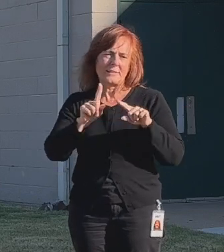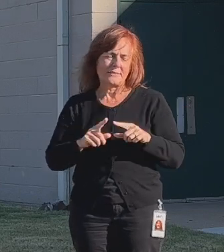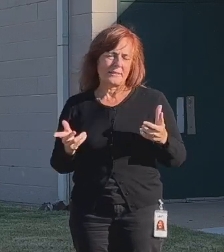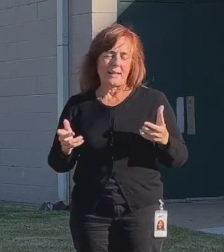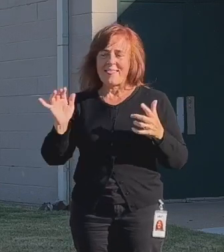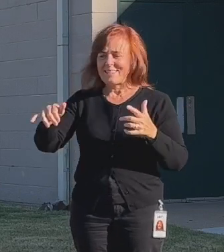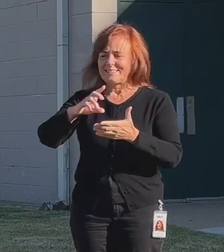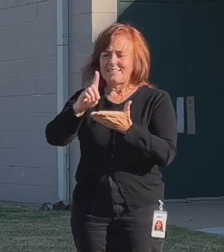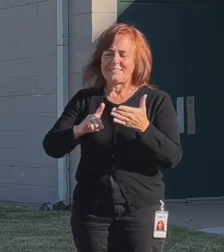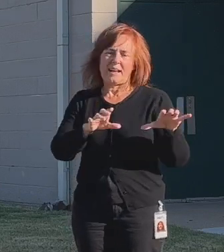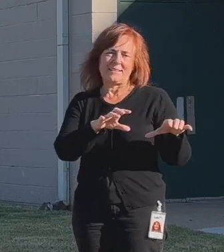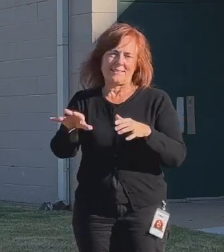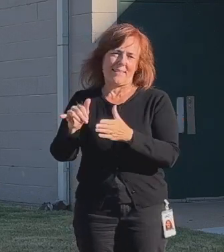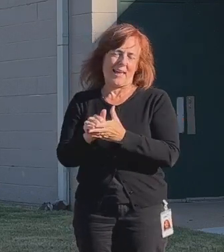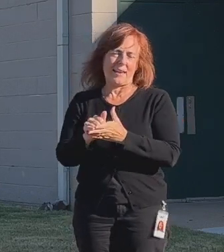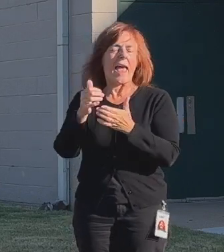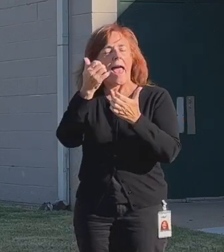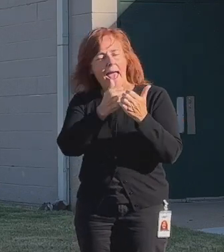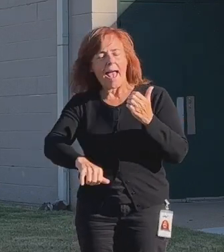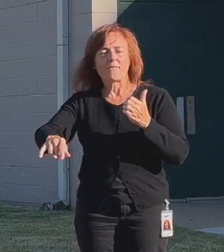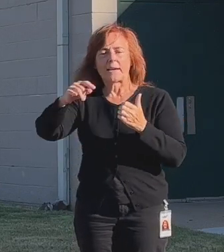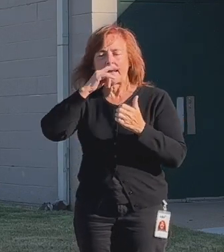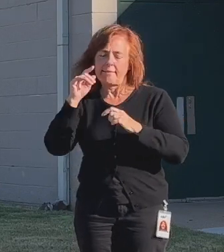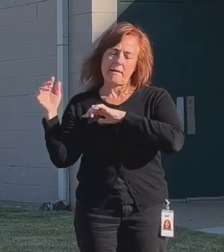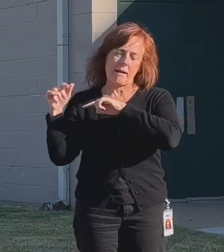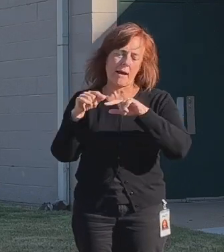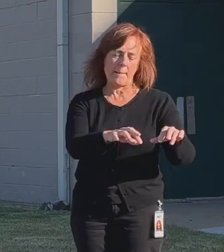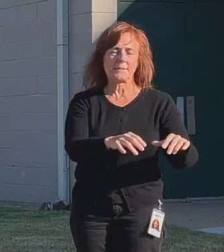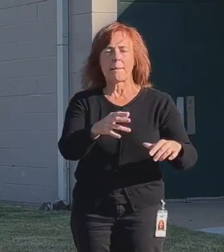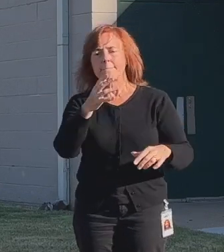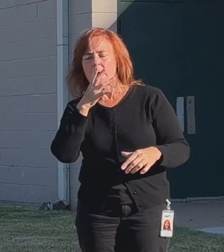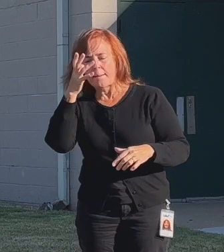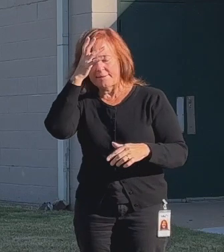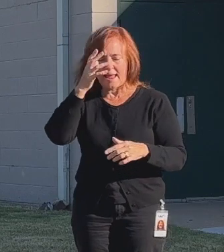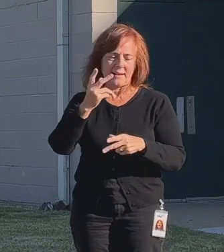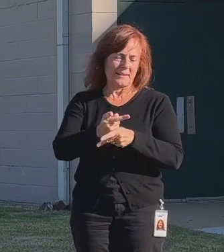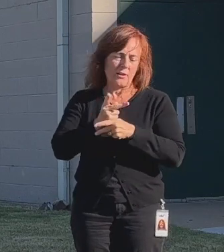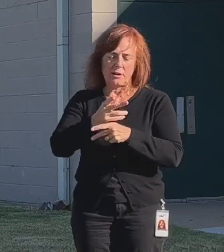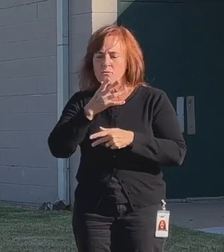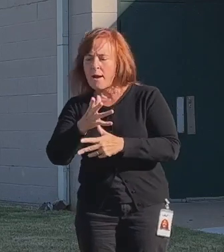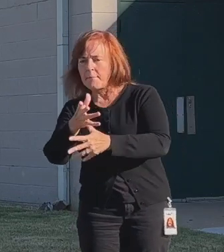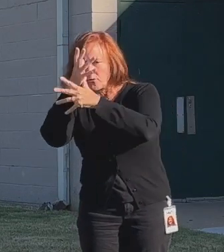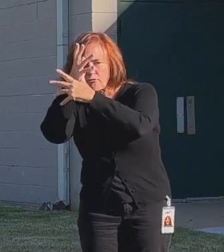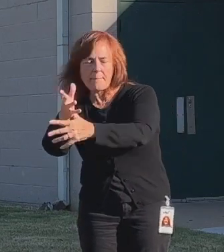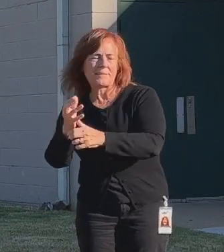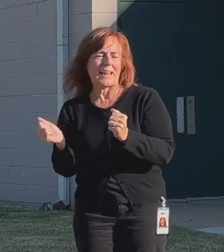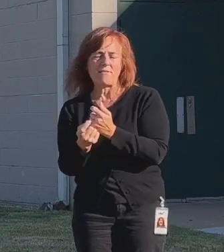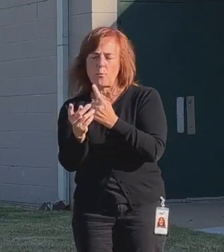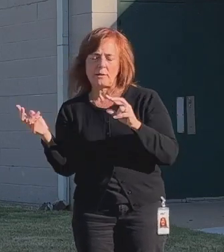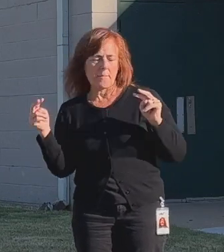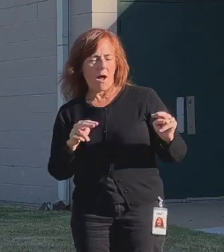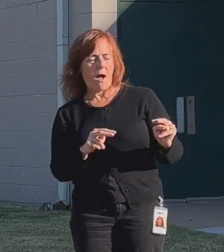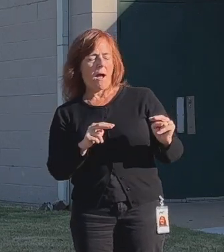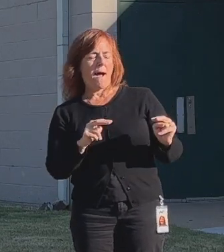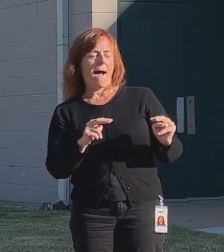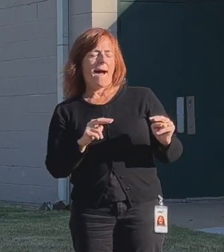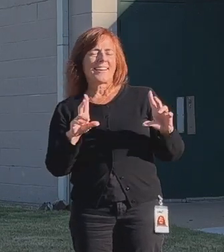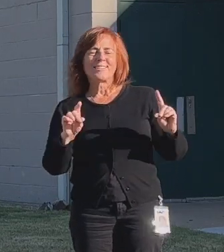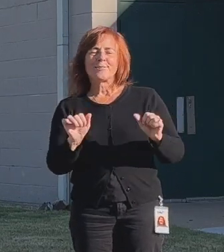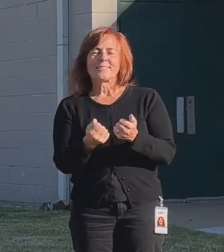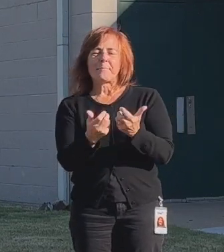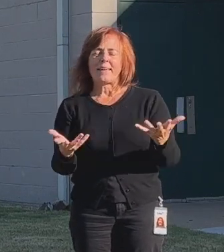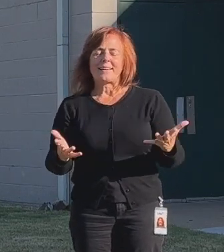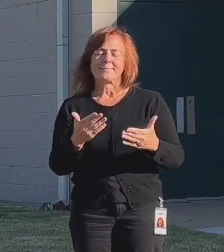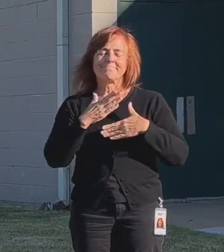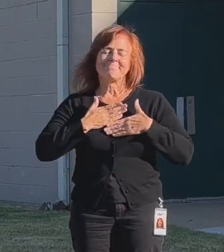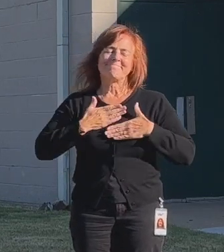what this design does. Every single kid that can come and their mom and their dad, their caregivers, grandmas and grandpas will have something to do that helps